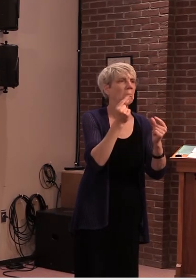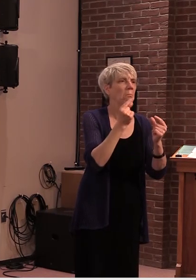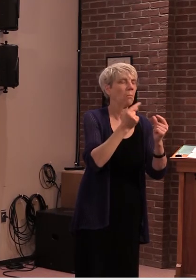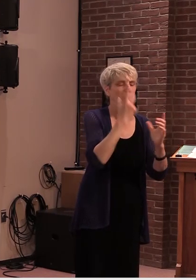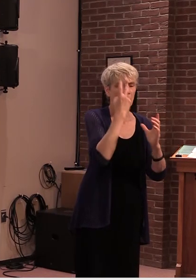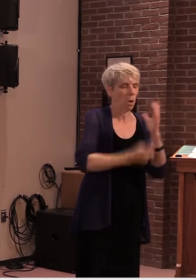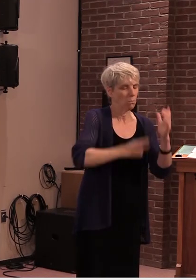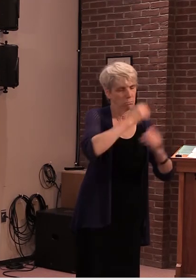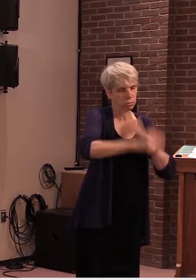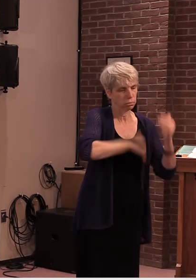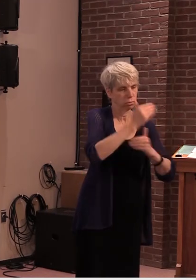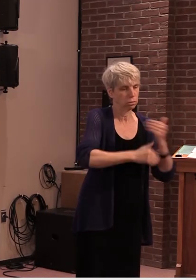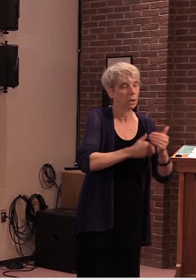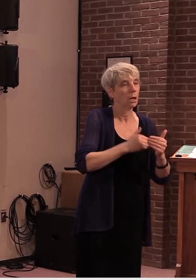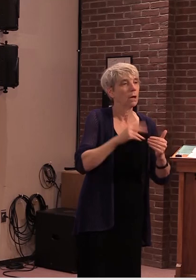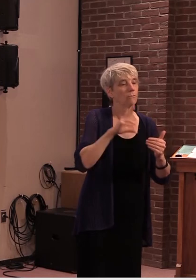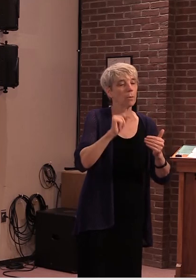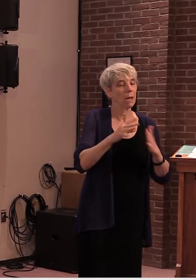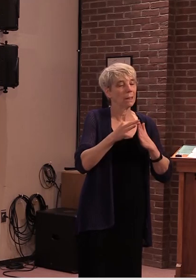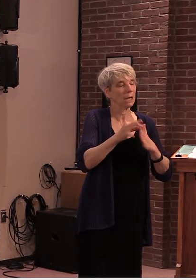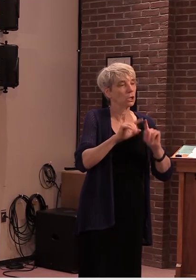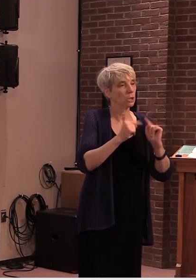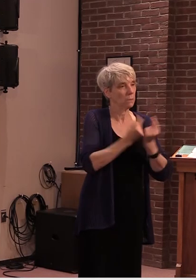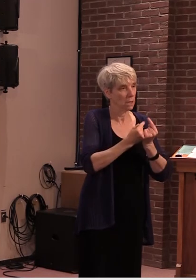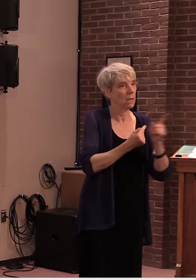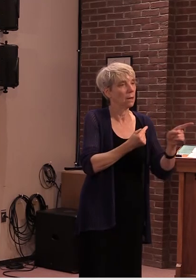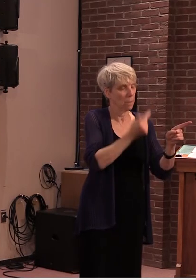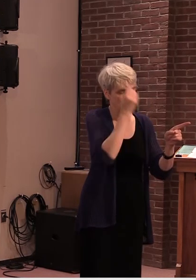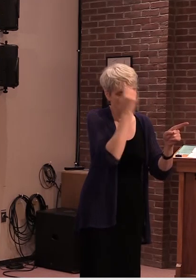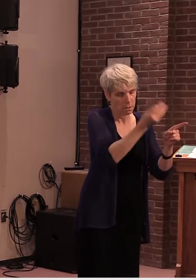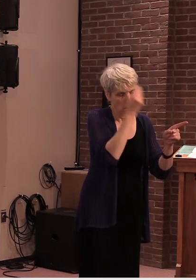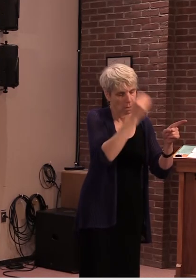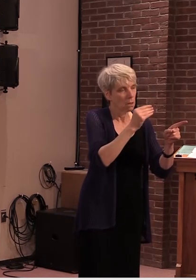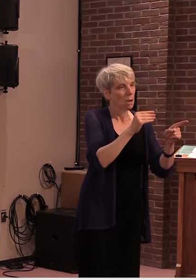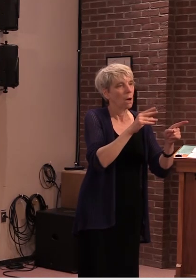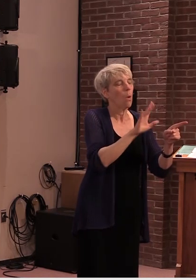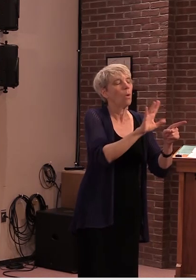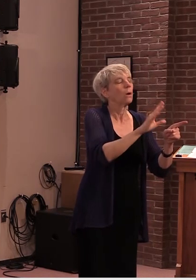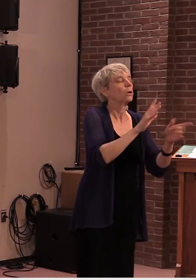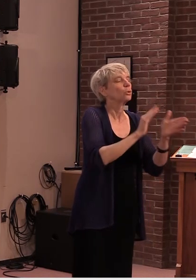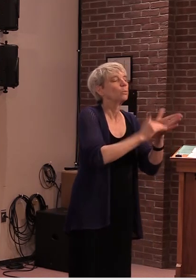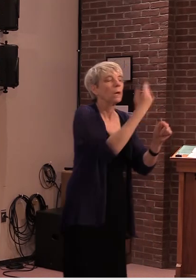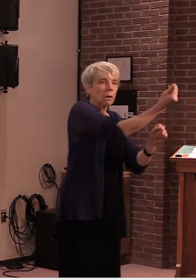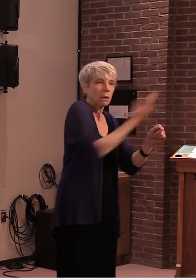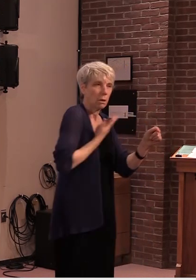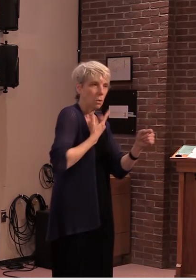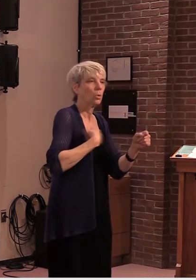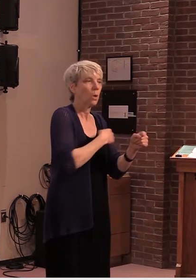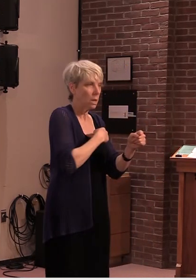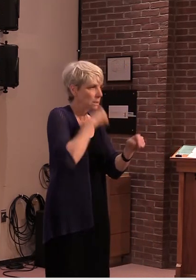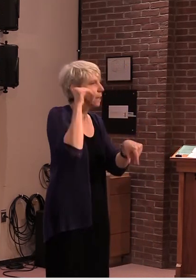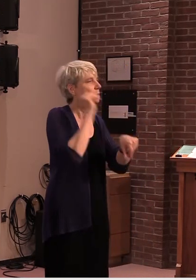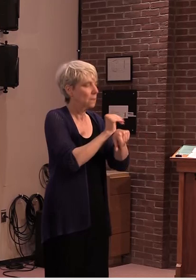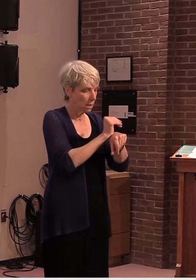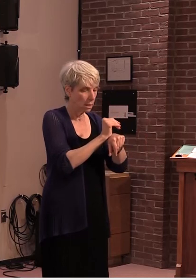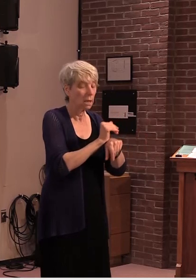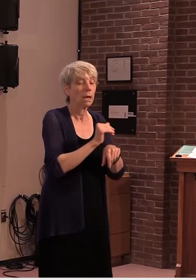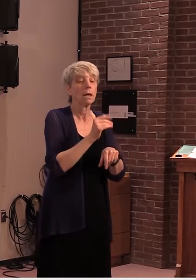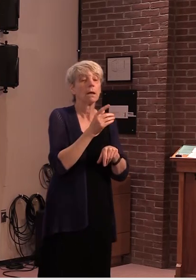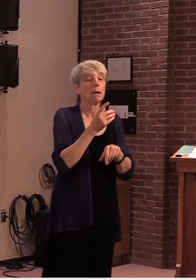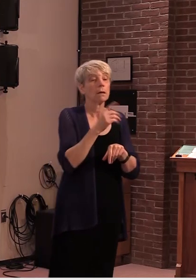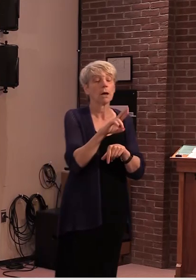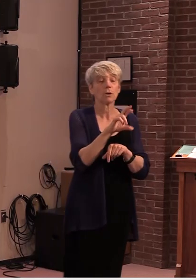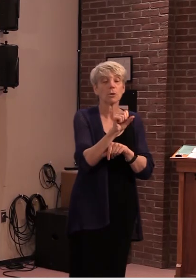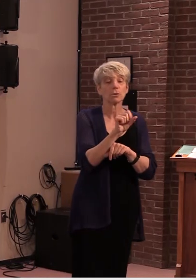vermont department leadership team with their first update early last evening doctor strenio reports they